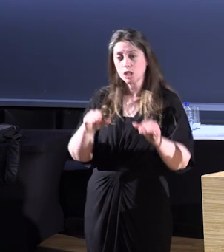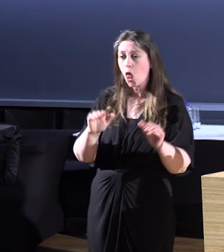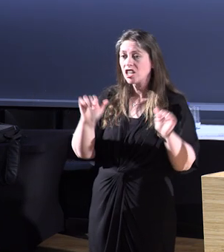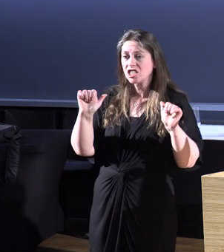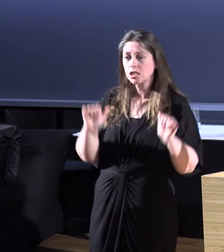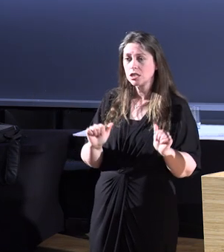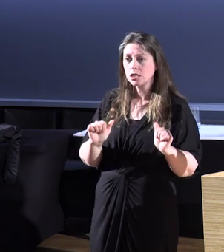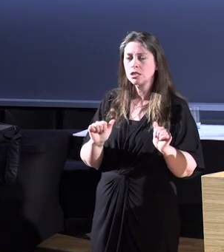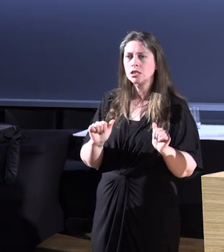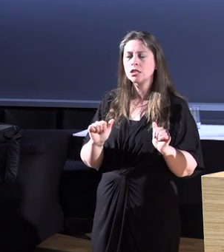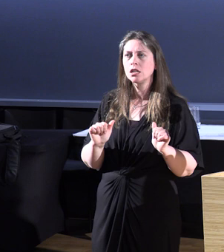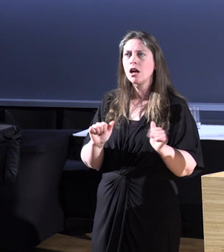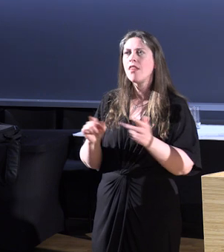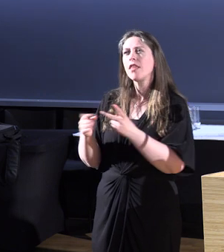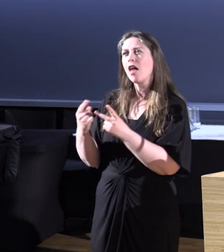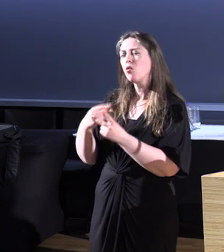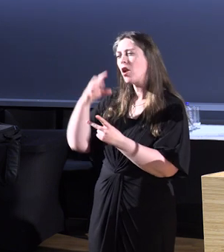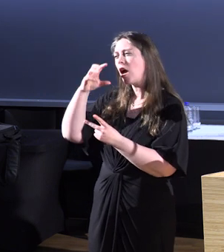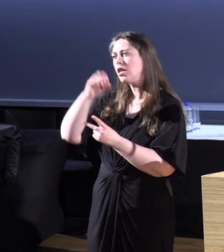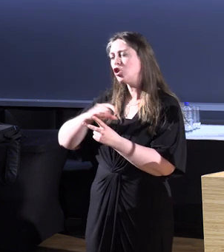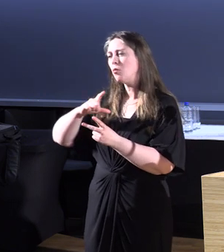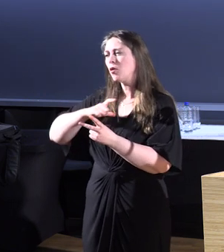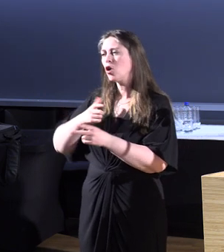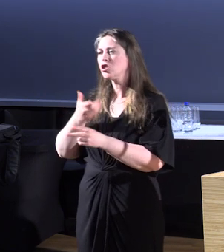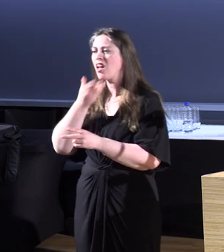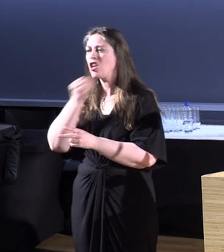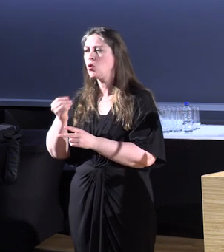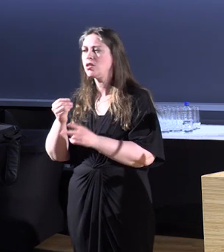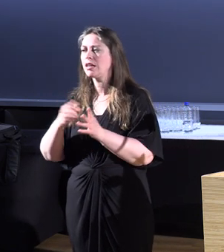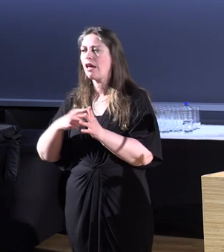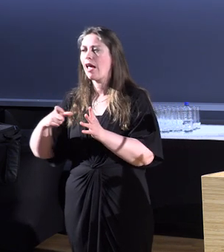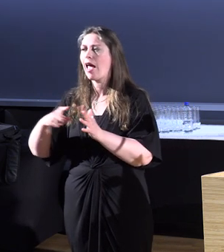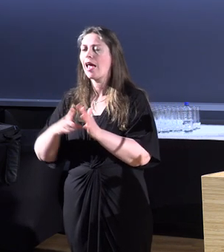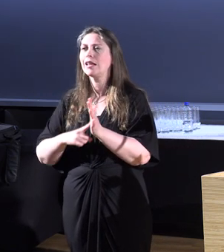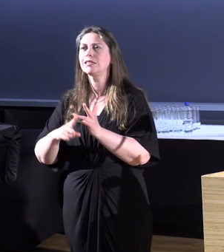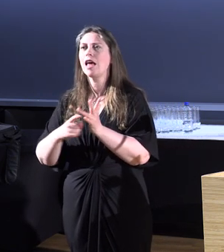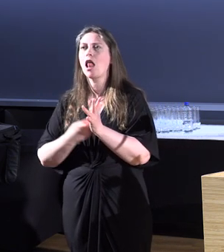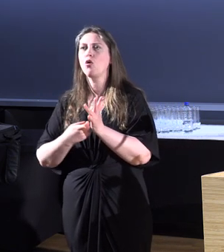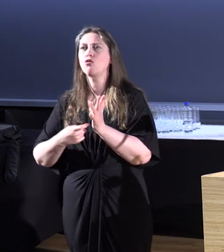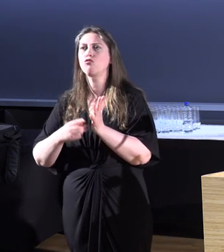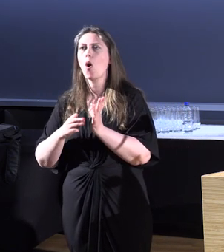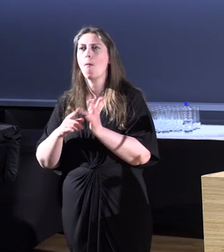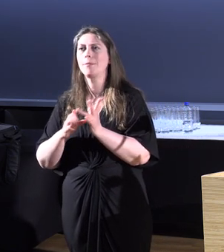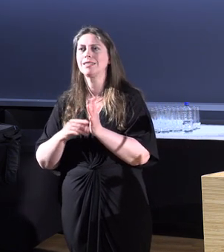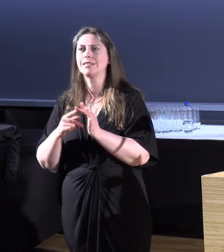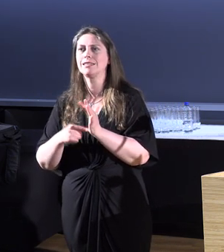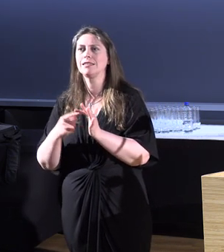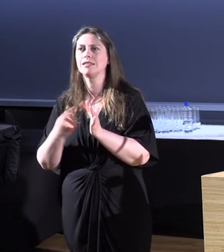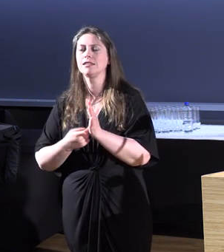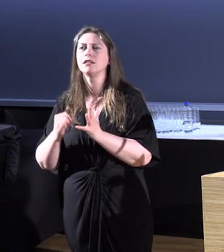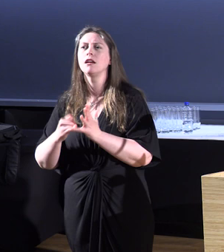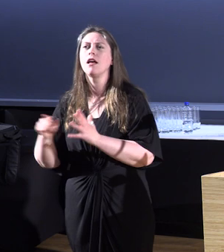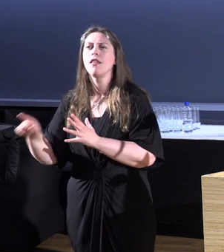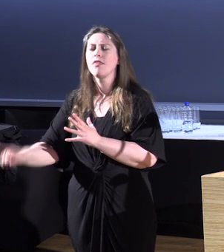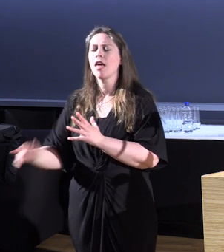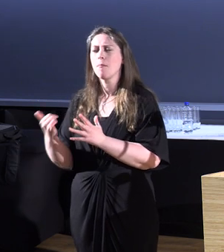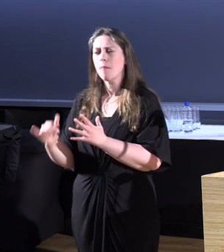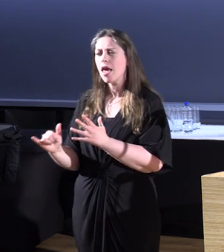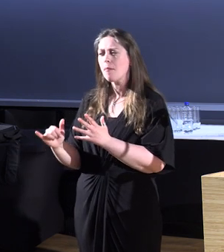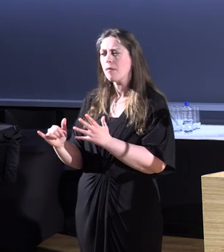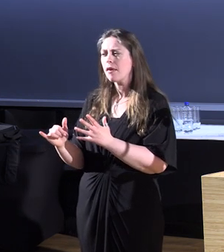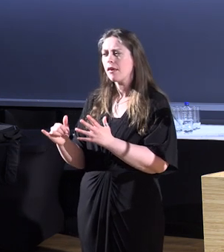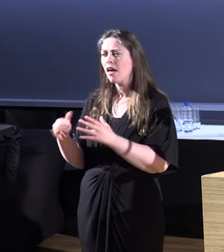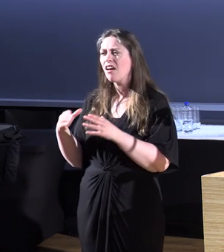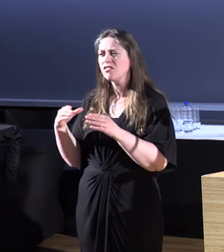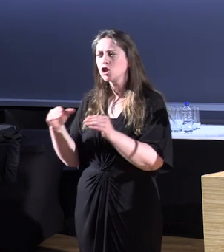the other one I assume because they're working with accelerometers is a biomechanist or maybe a physiologist but they're they're